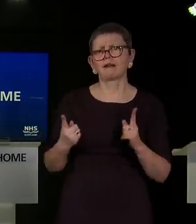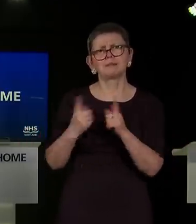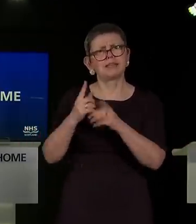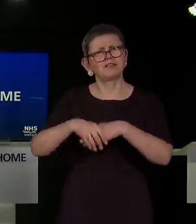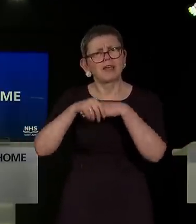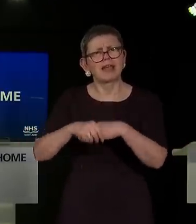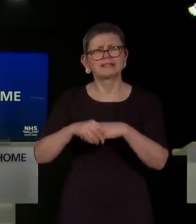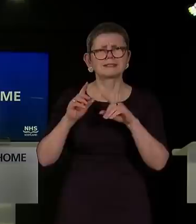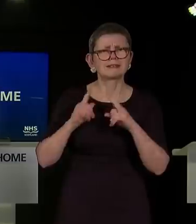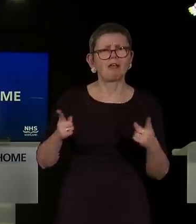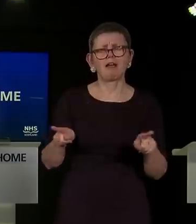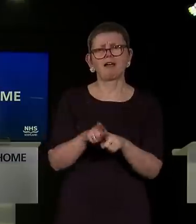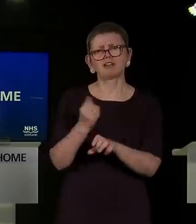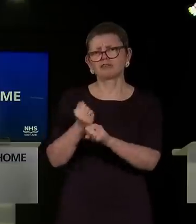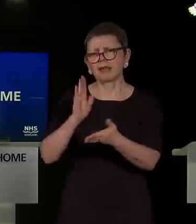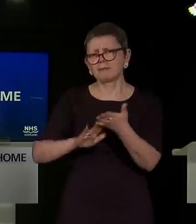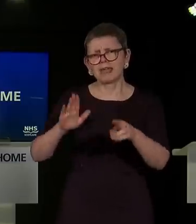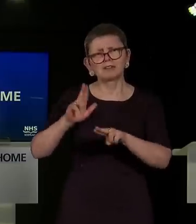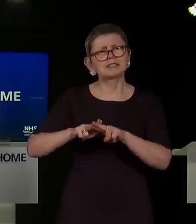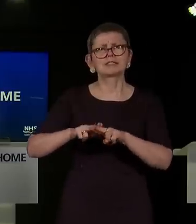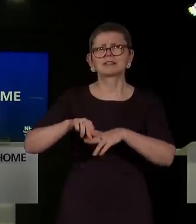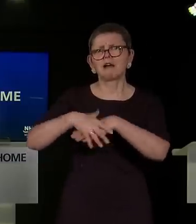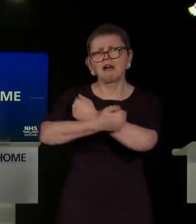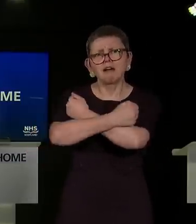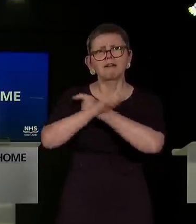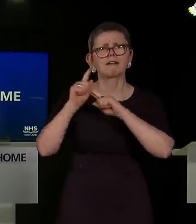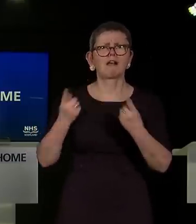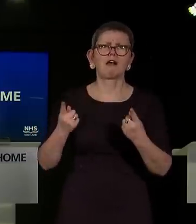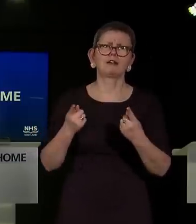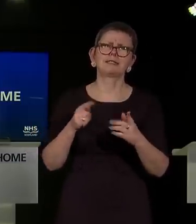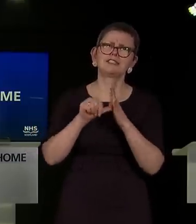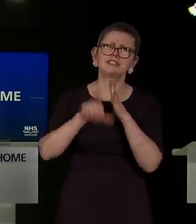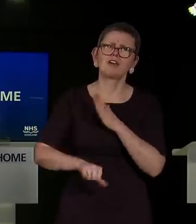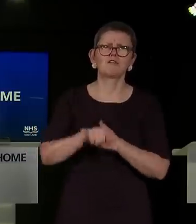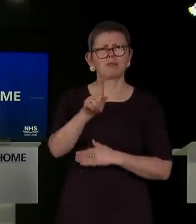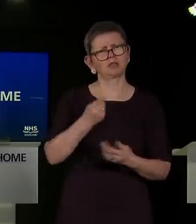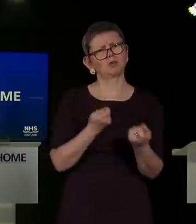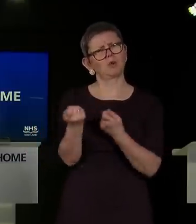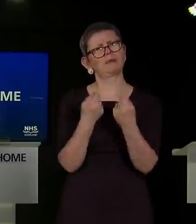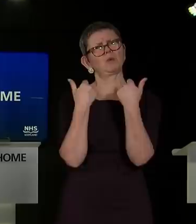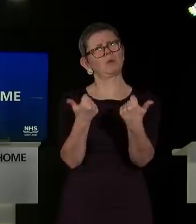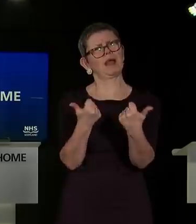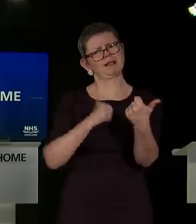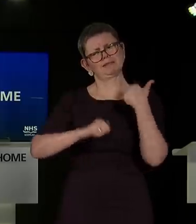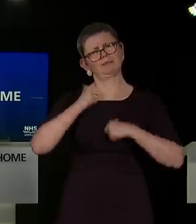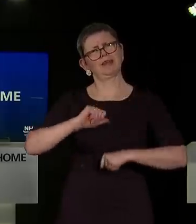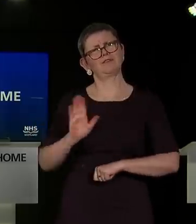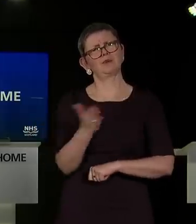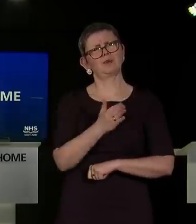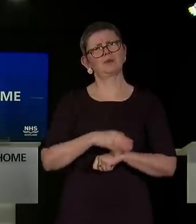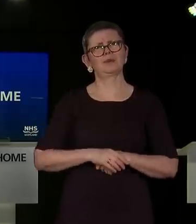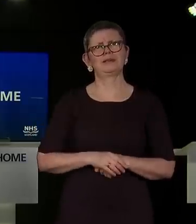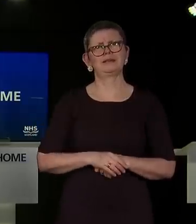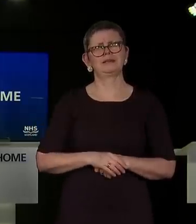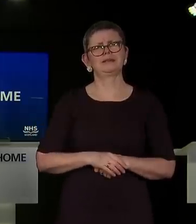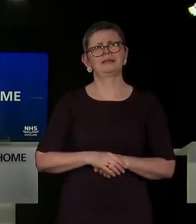your grandparents is really tough. But you have handled it brilliantly. I'm so proud of all of you. For all